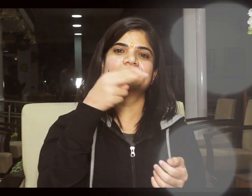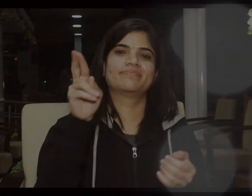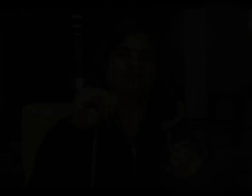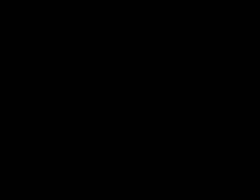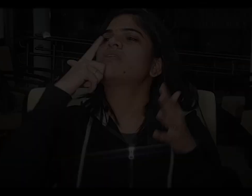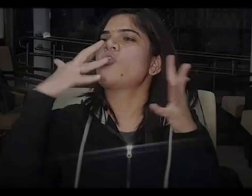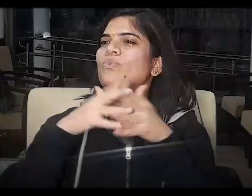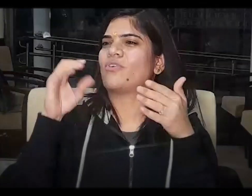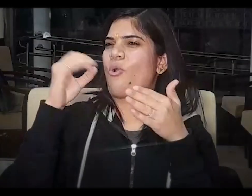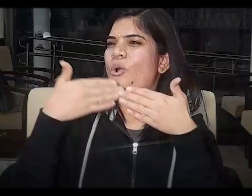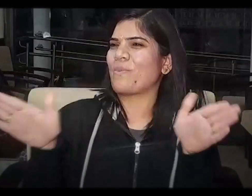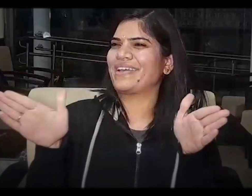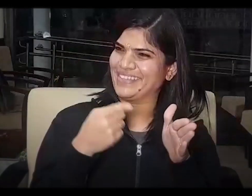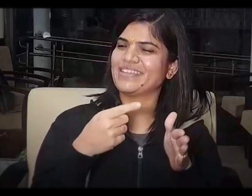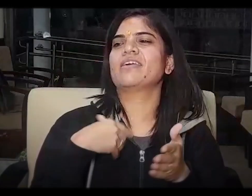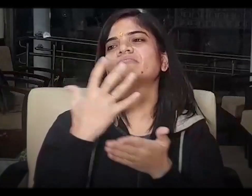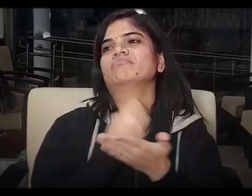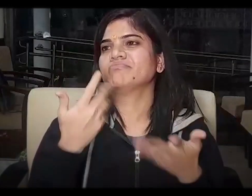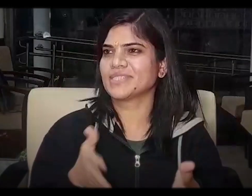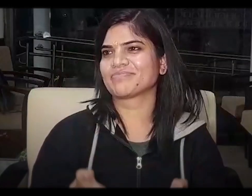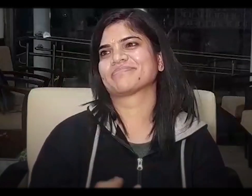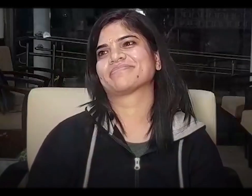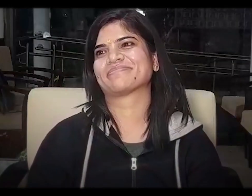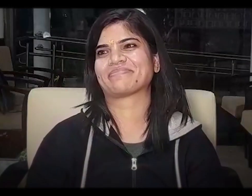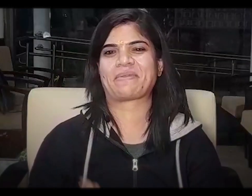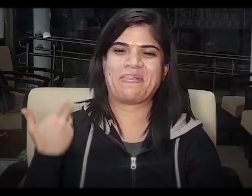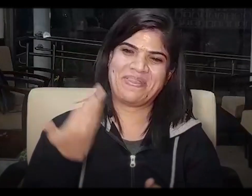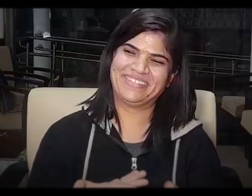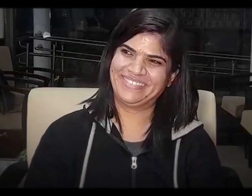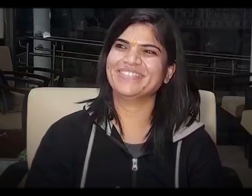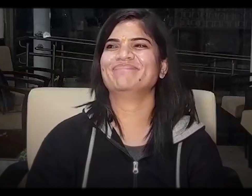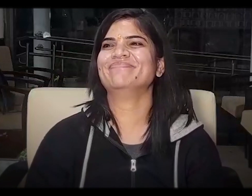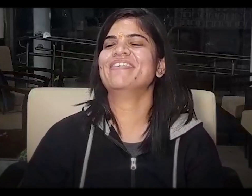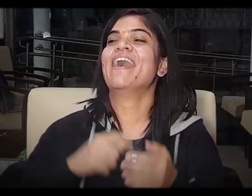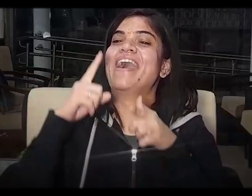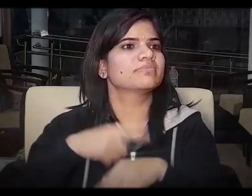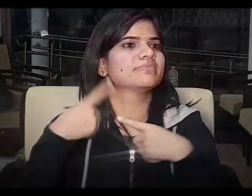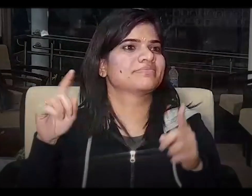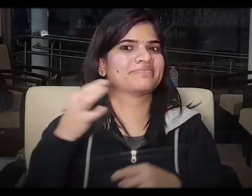won gold in the UK in So, this my journey. This year,